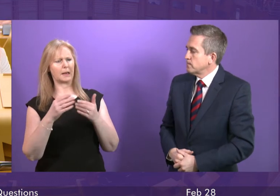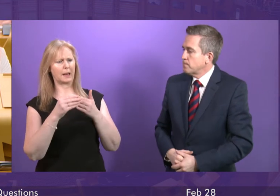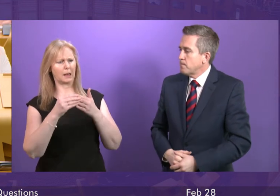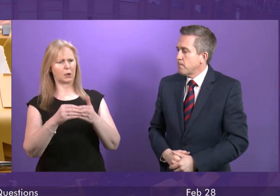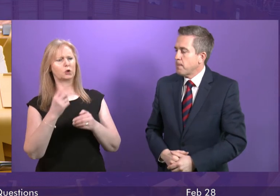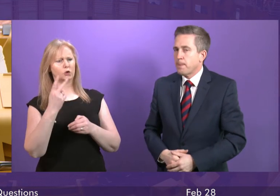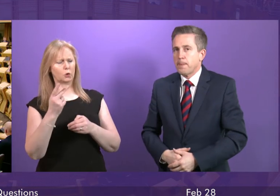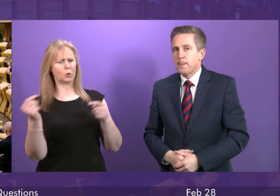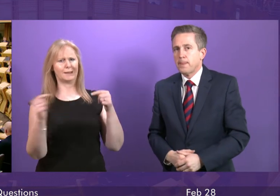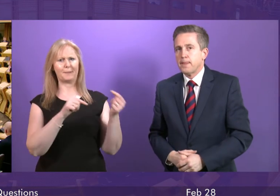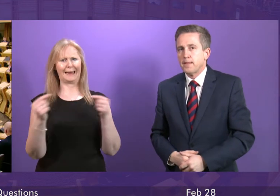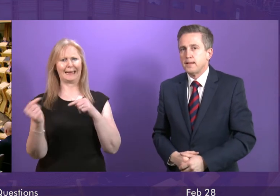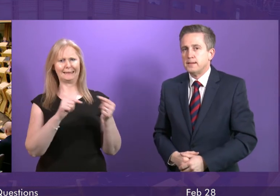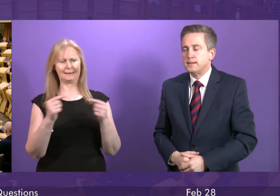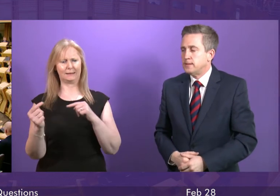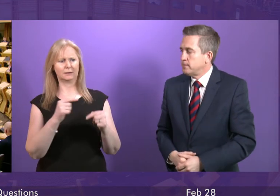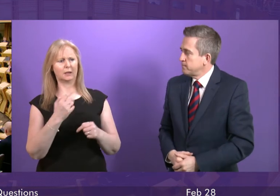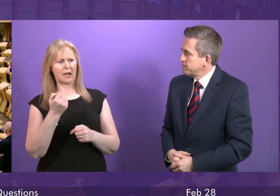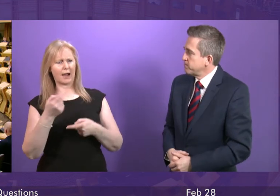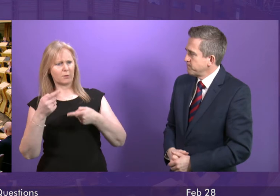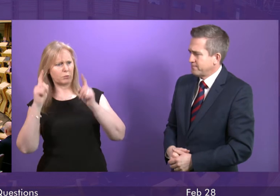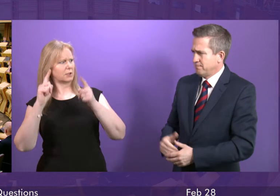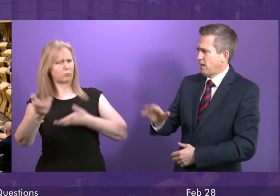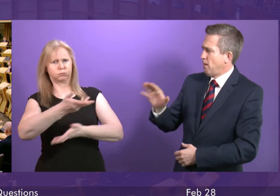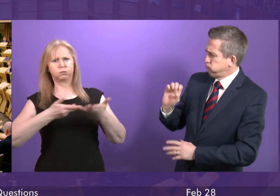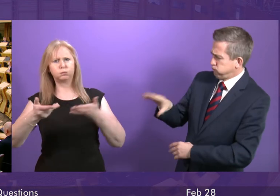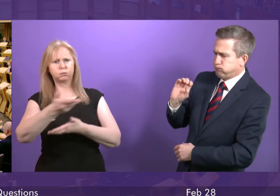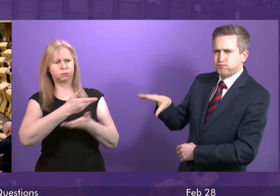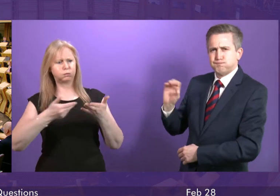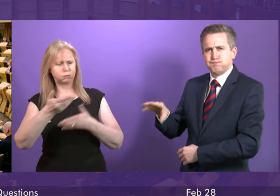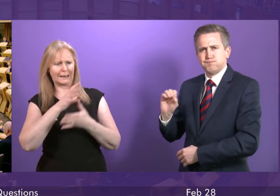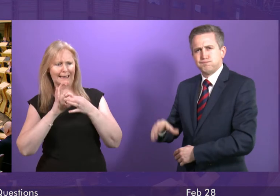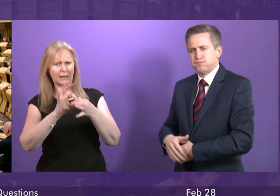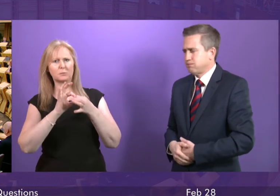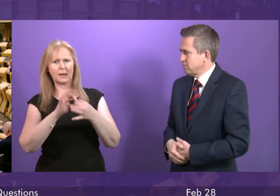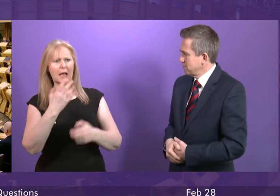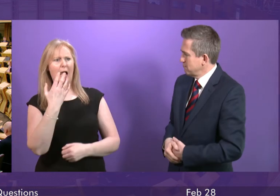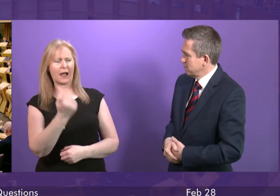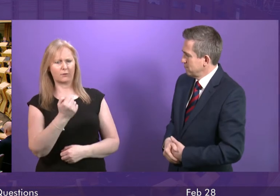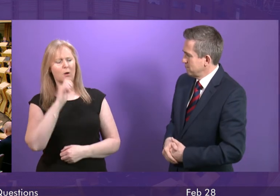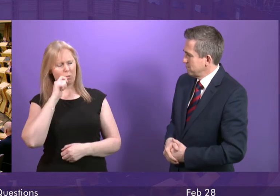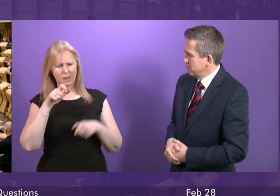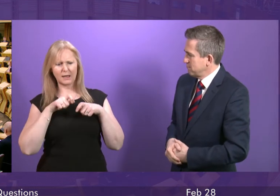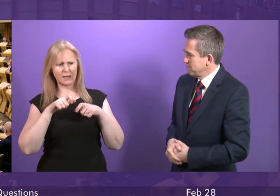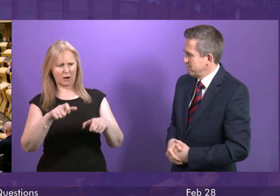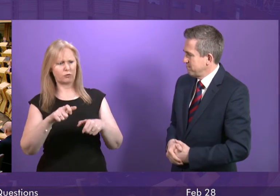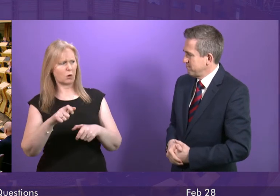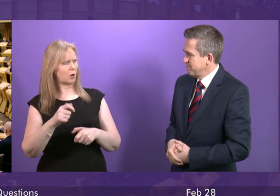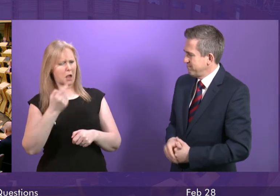in this. There has been ministerial discussion and engagement on this. And we will continue to look at and consider all